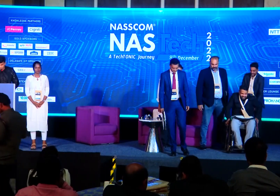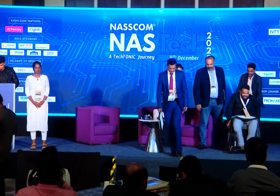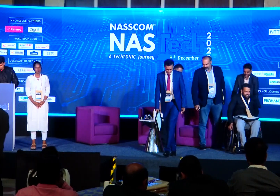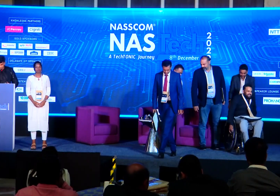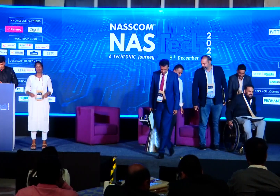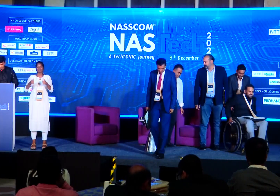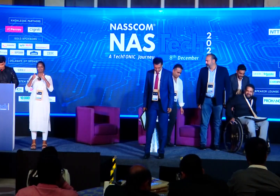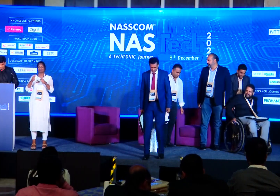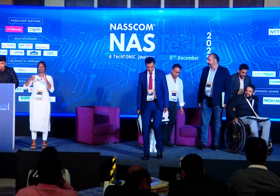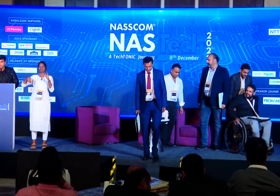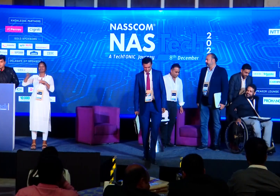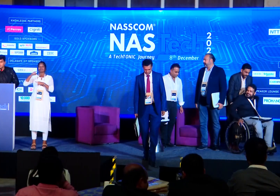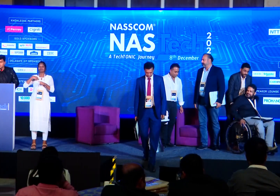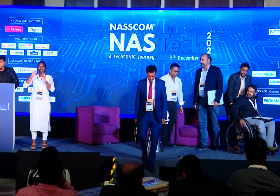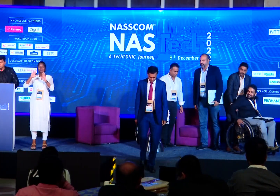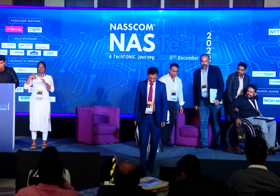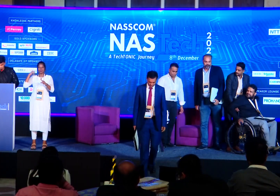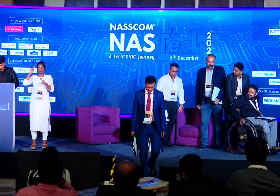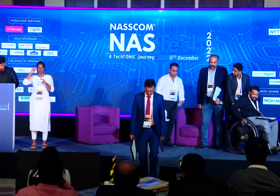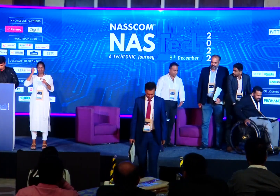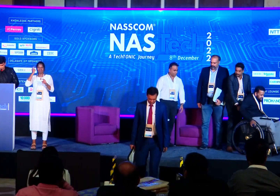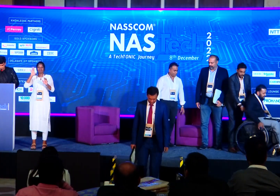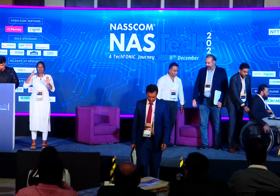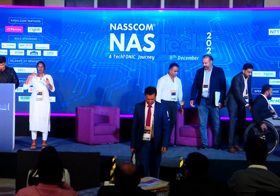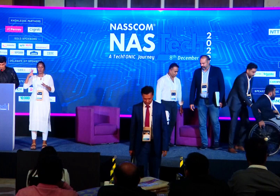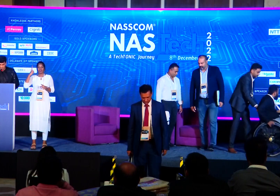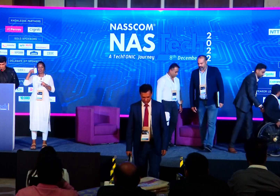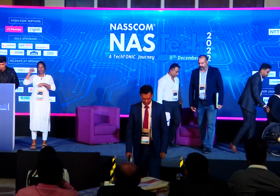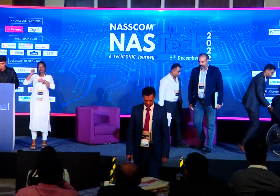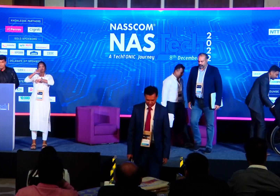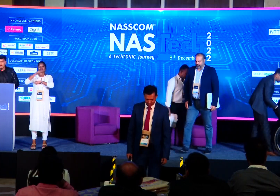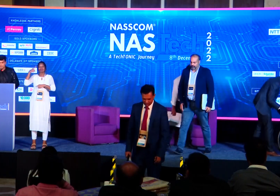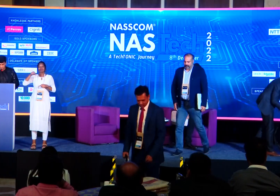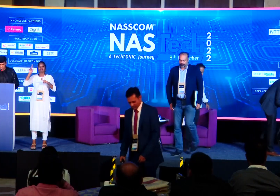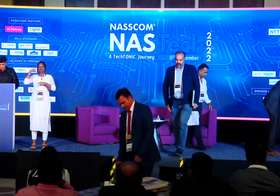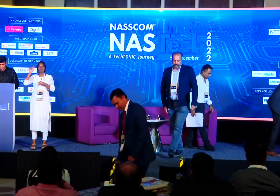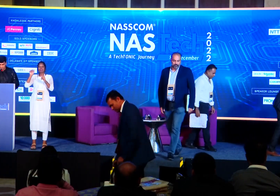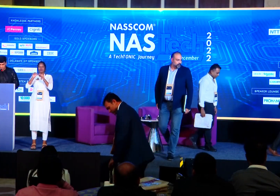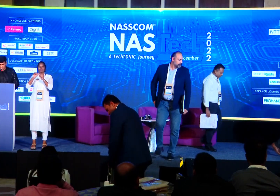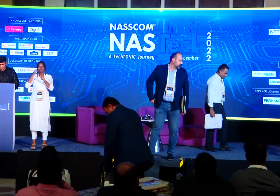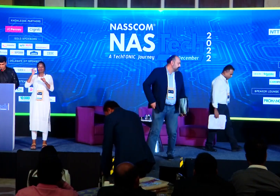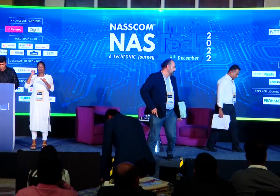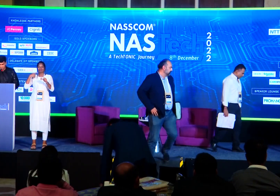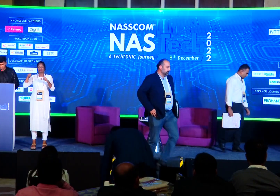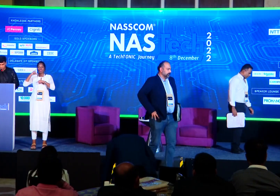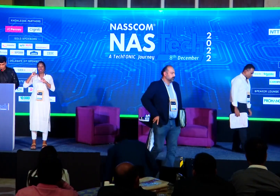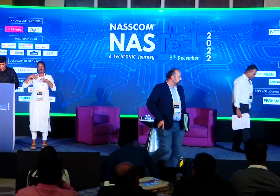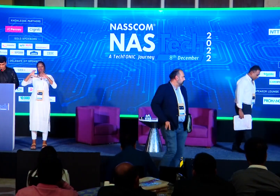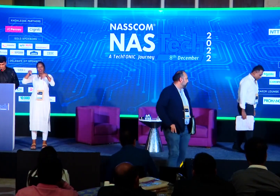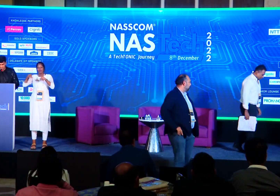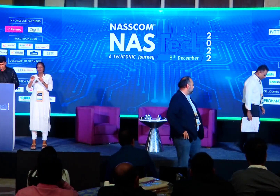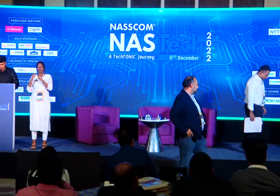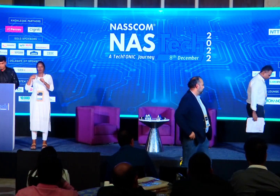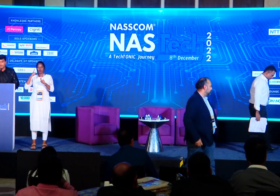Okay, to the delegates, have yet another interesting session waiting for you, and this would be regarding the artificial intelligence capability to ensure